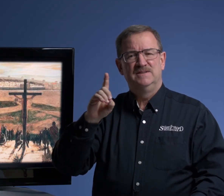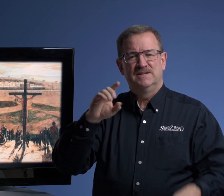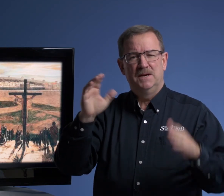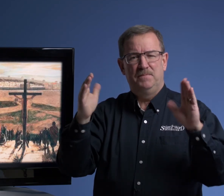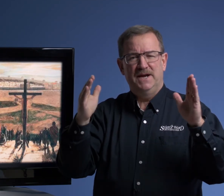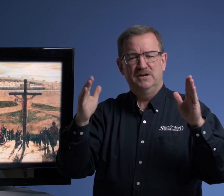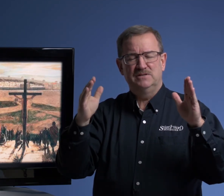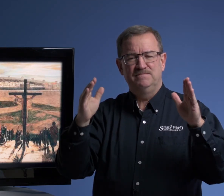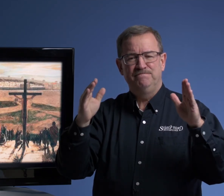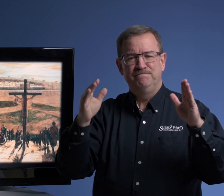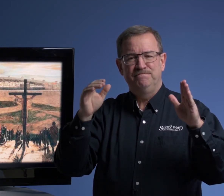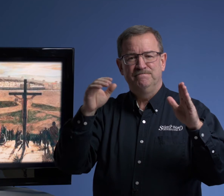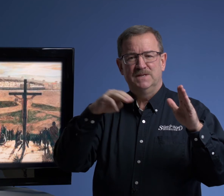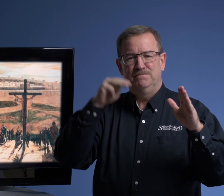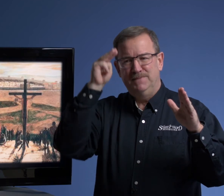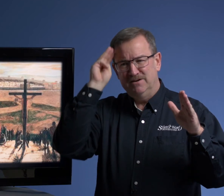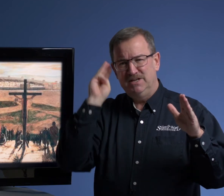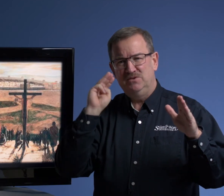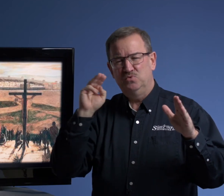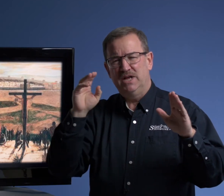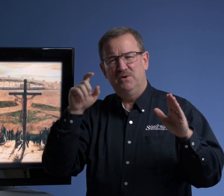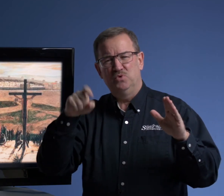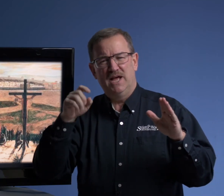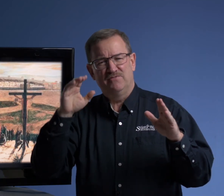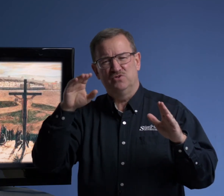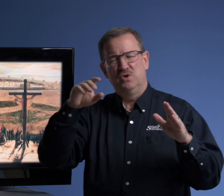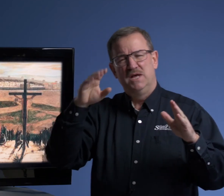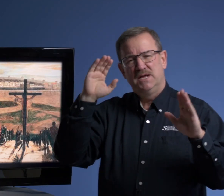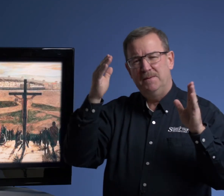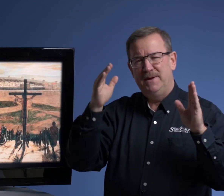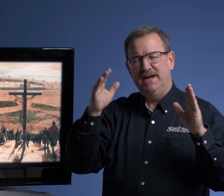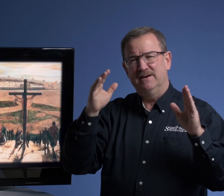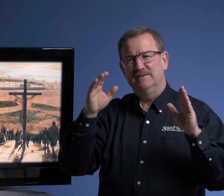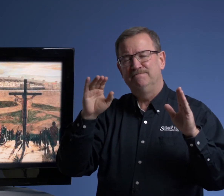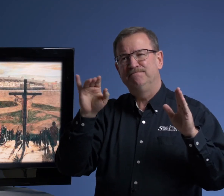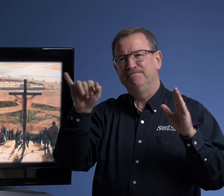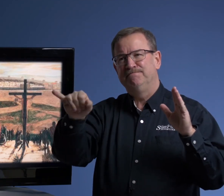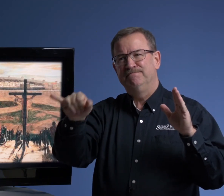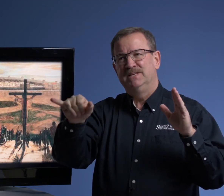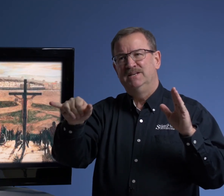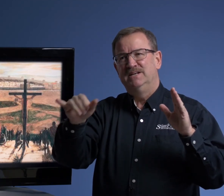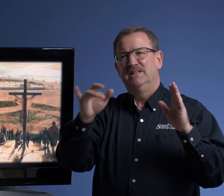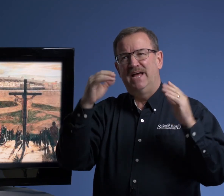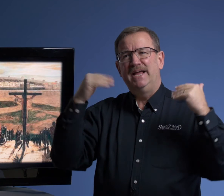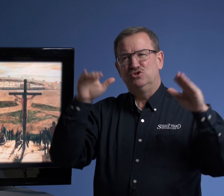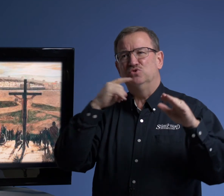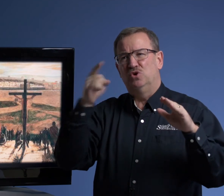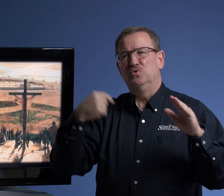compares. Mary would, would have to compare. The angel told